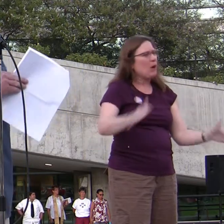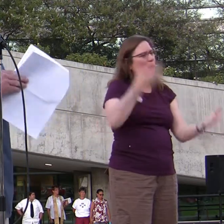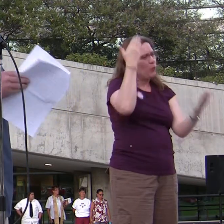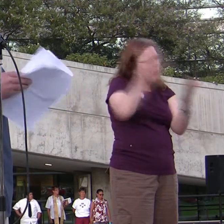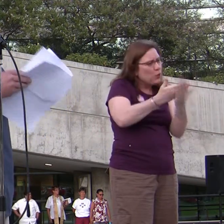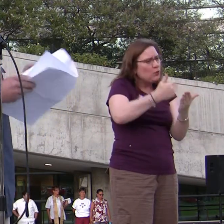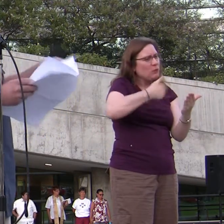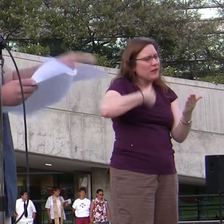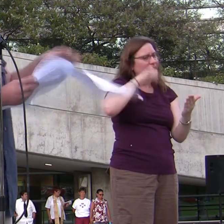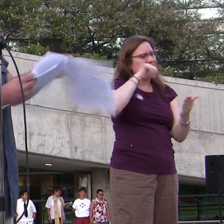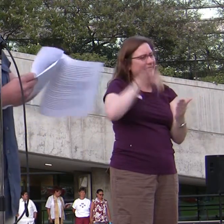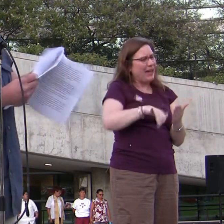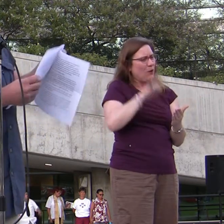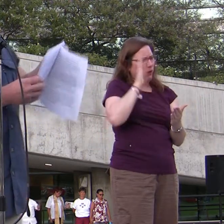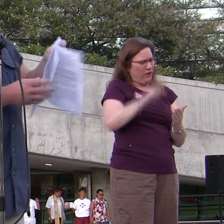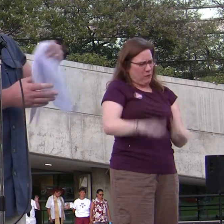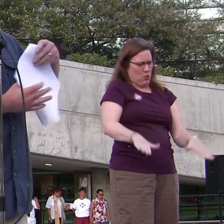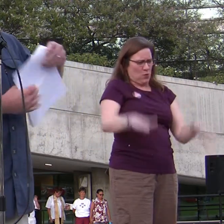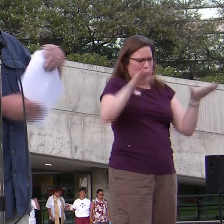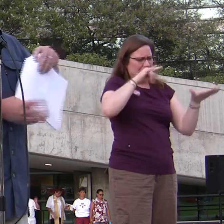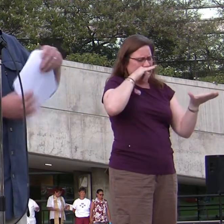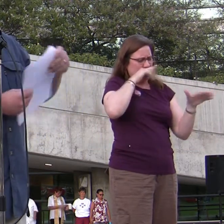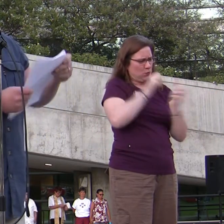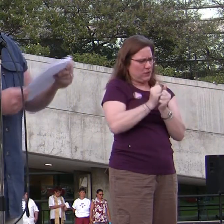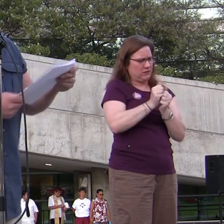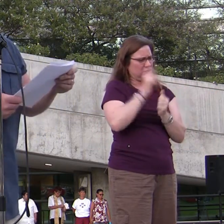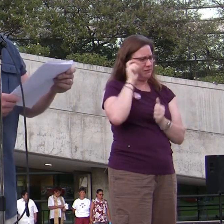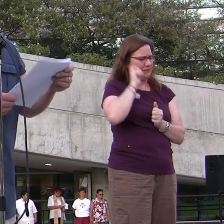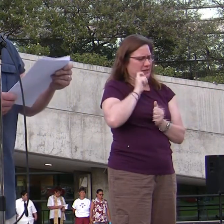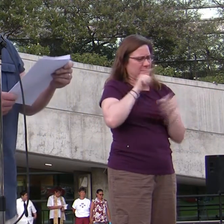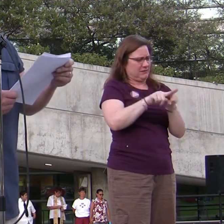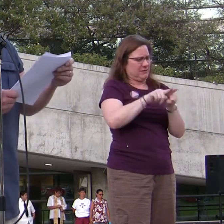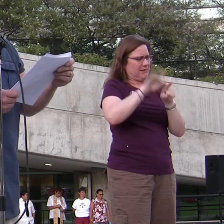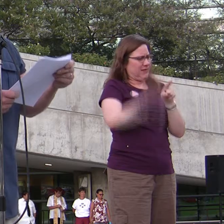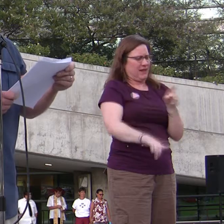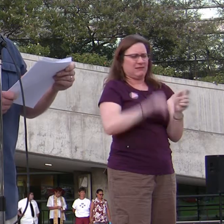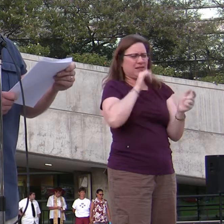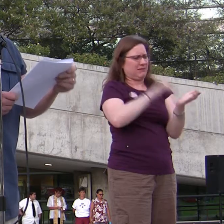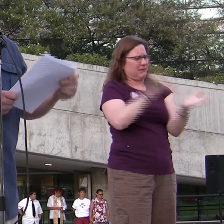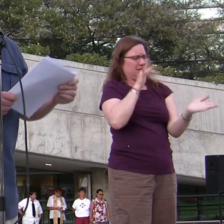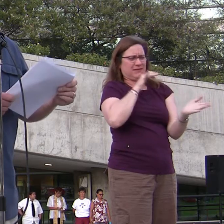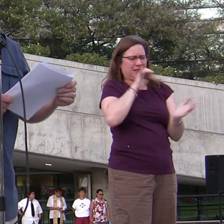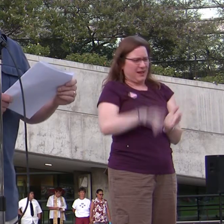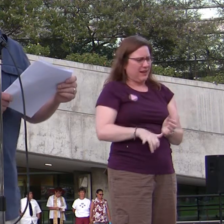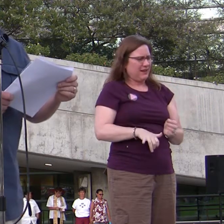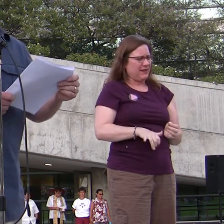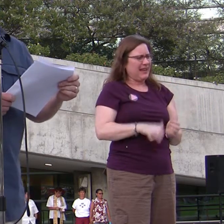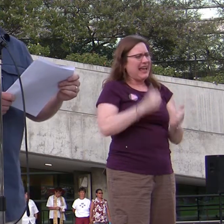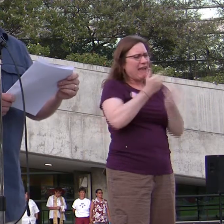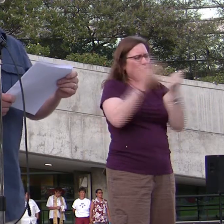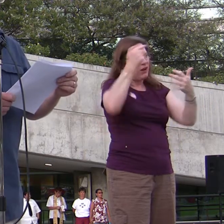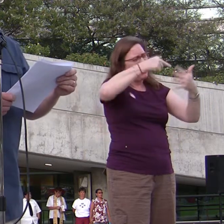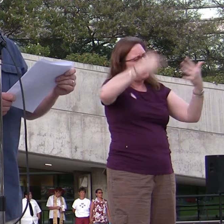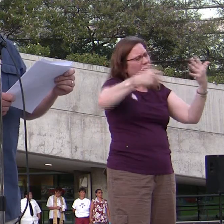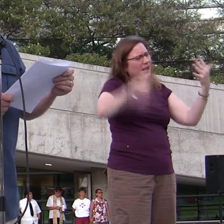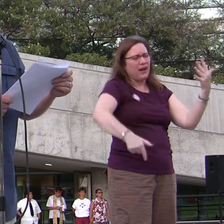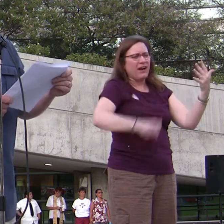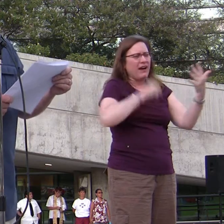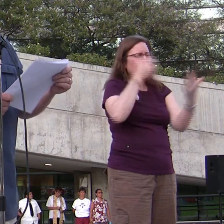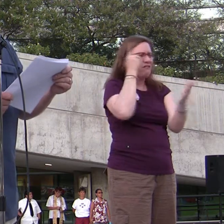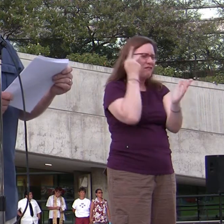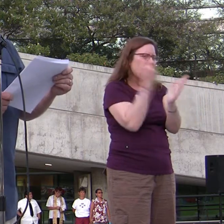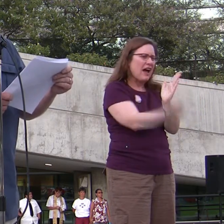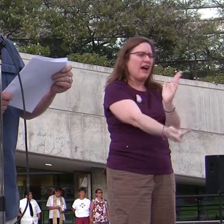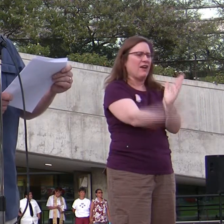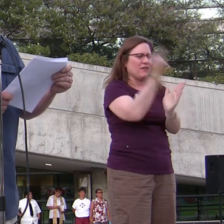somehow disadvantaged. On every one of these challenges, the supporters of Prop 8 failed to provide any evidence. On